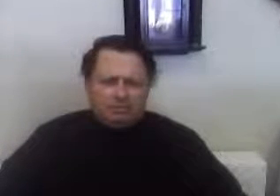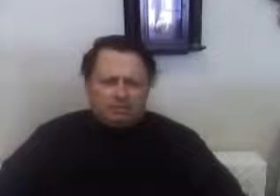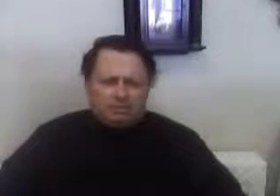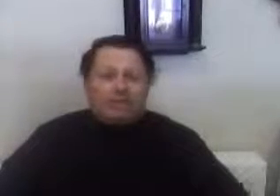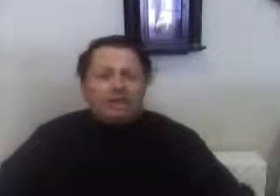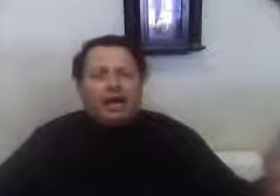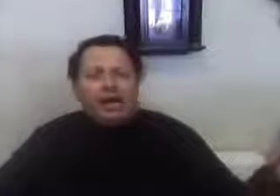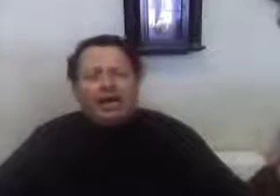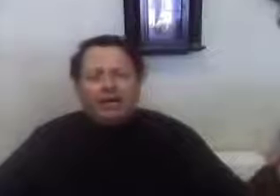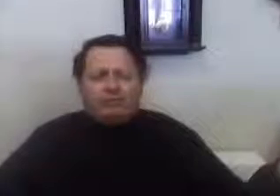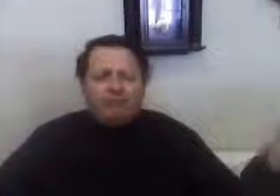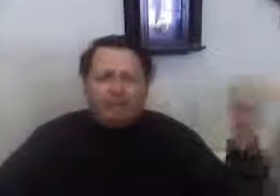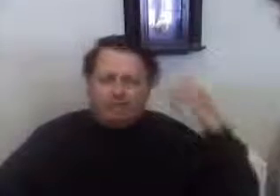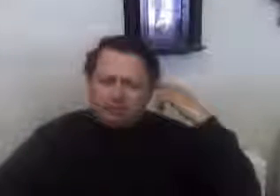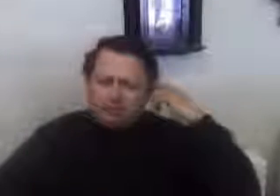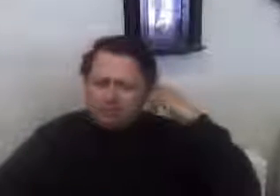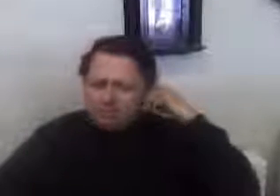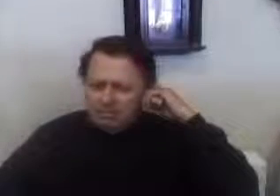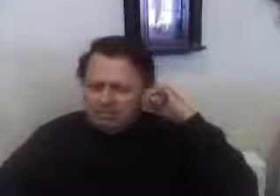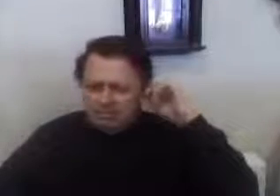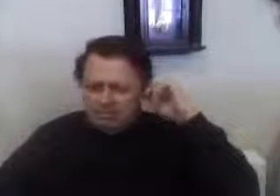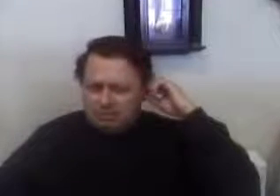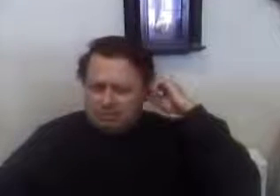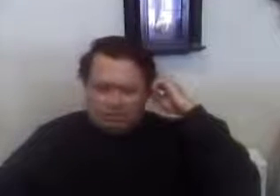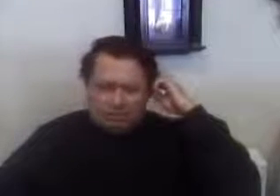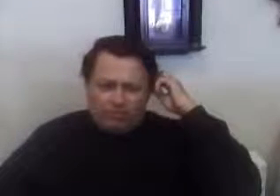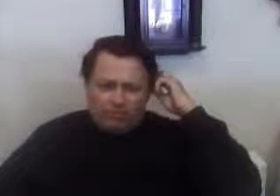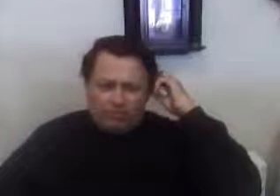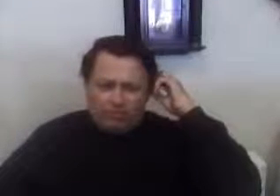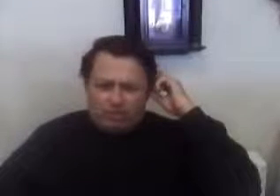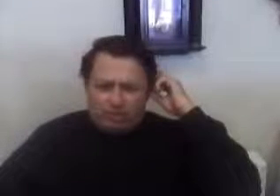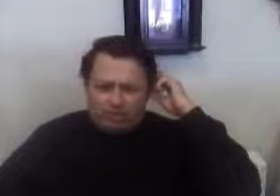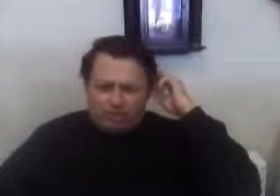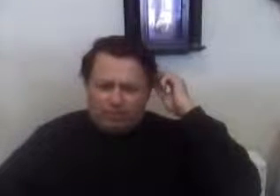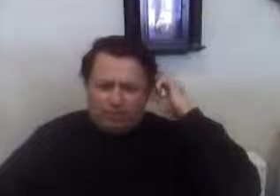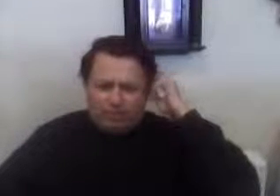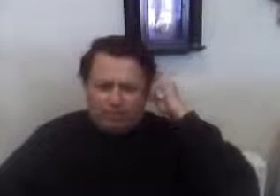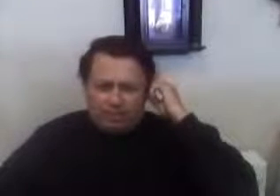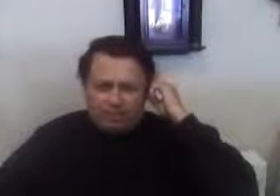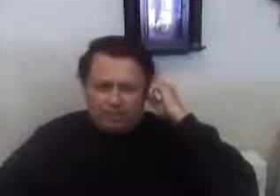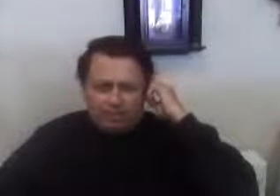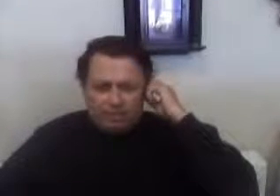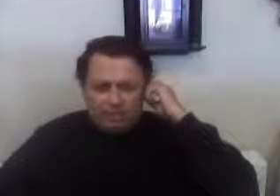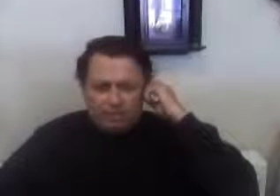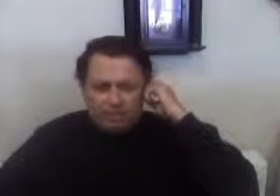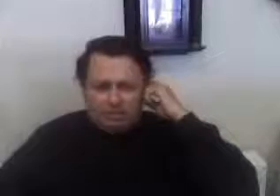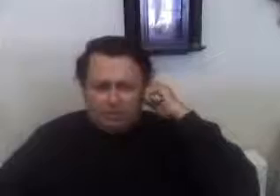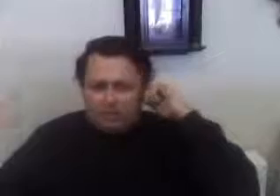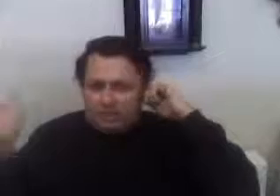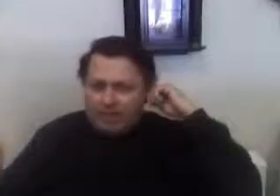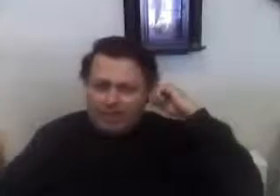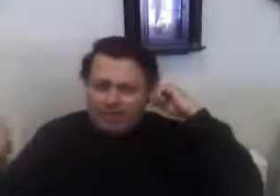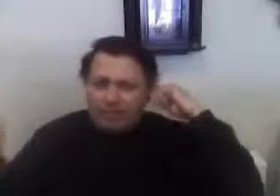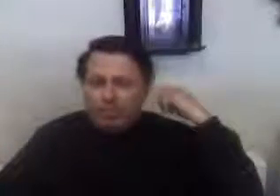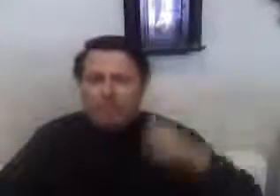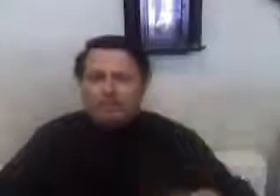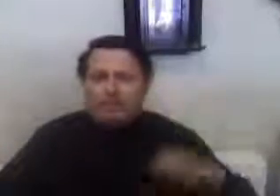They can hide a write-in through different excuses, different things. But if I get on the ballot,